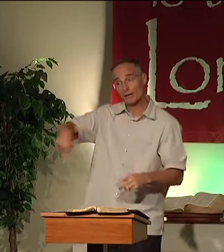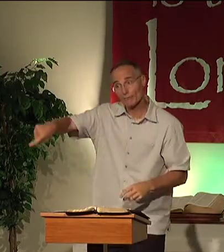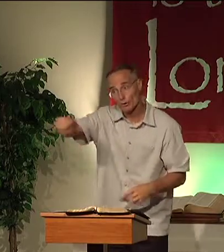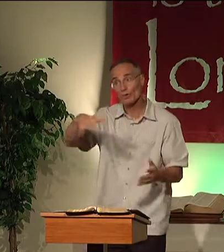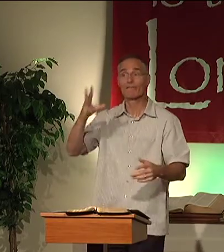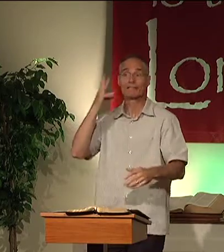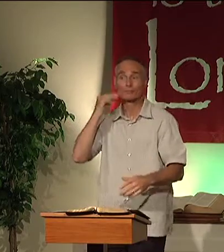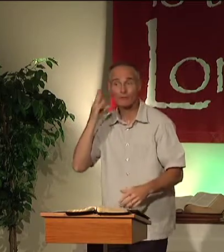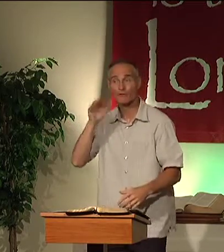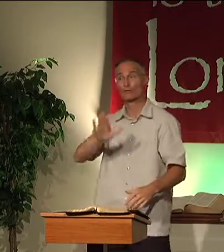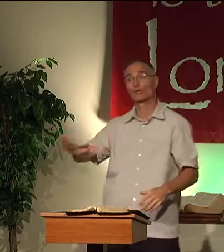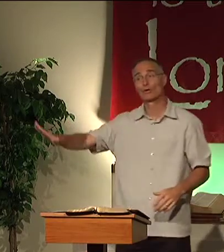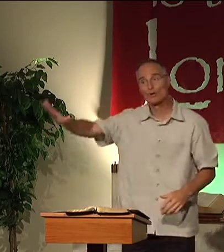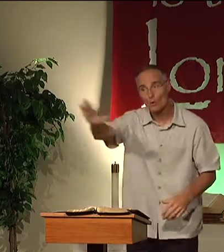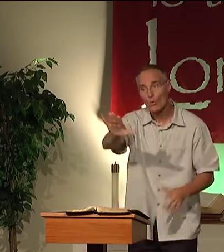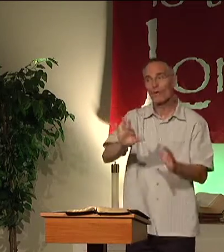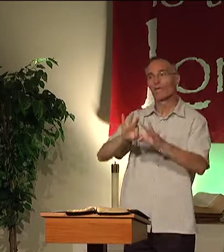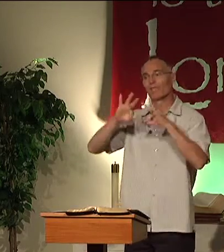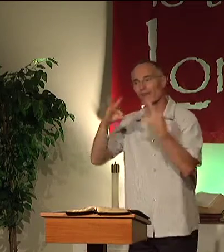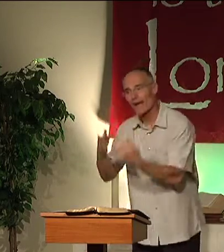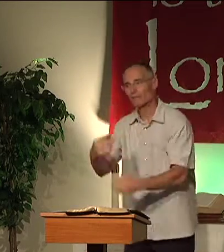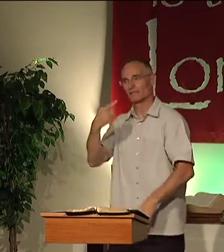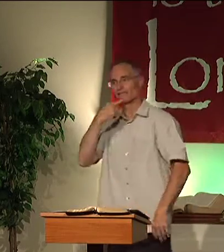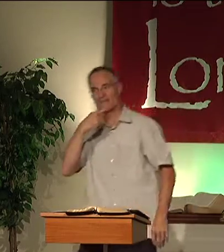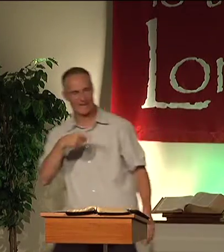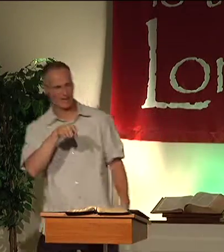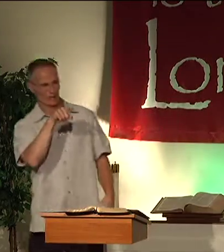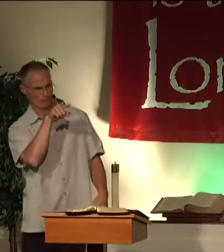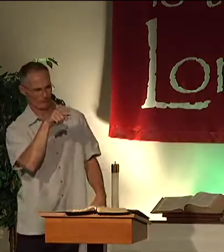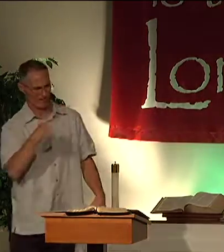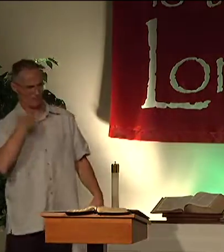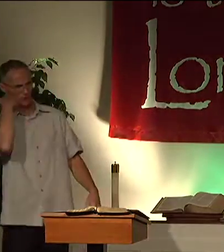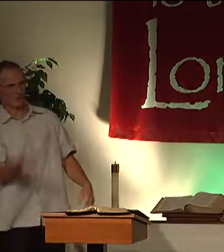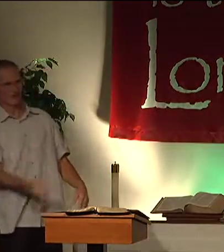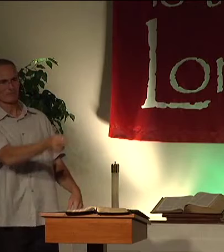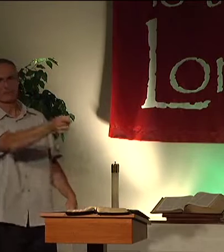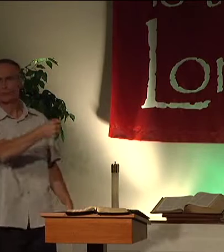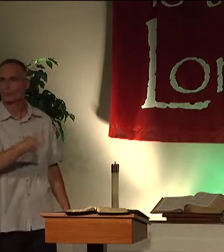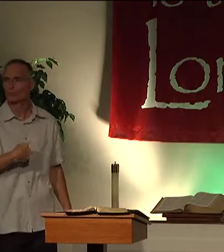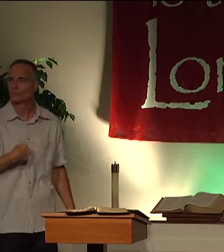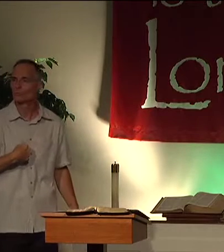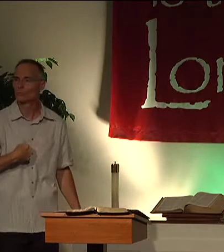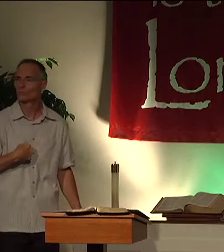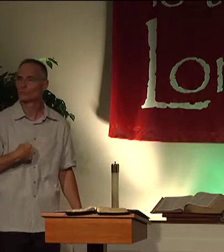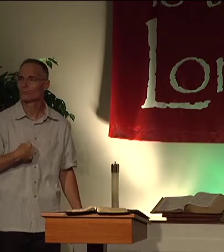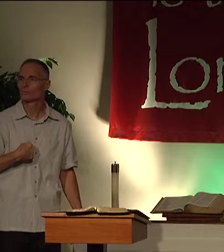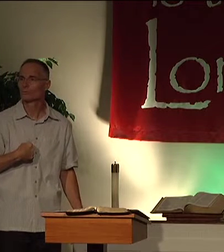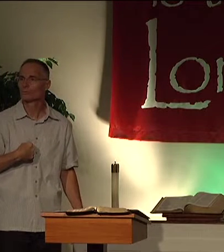How many of you have experienced your family saying to you, I'm ashamed of you?